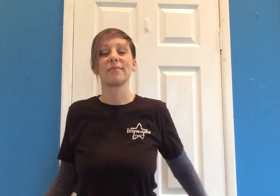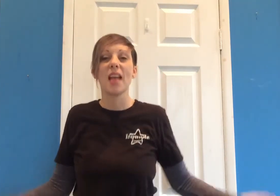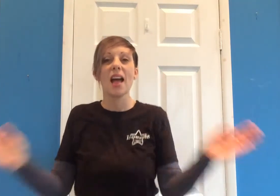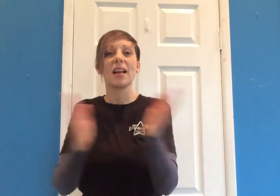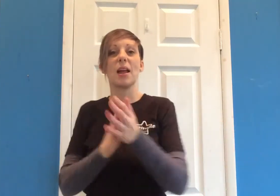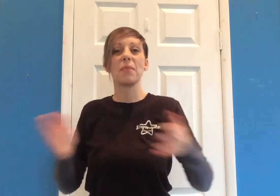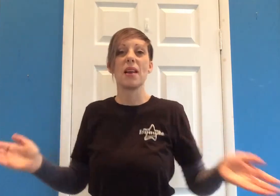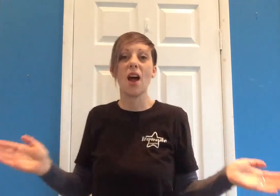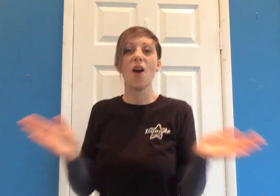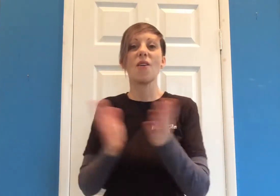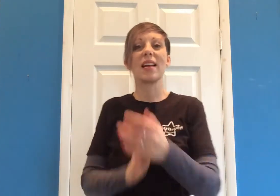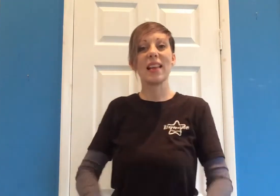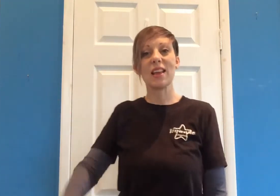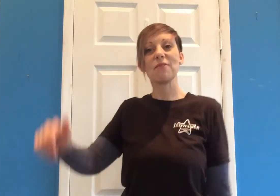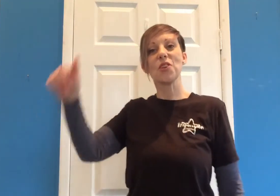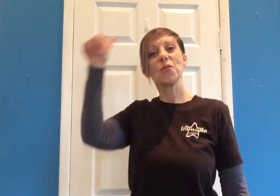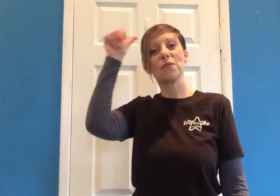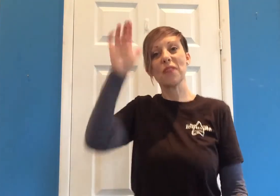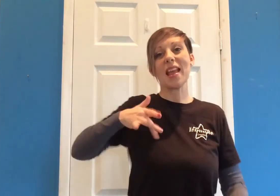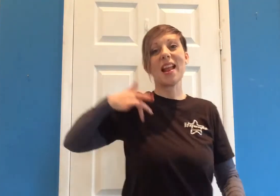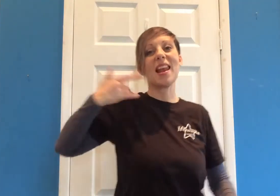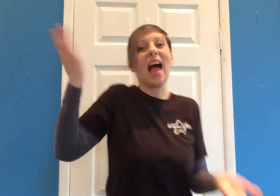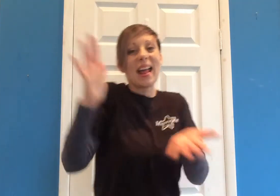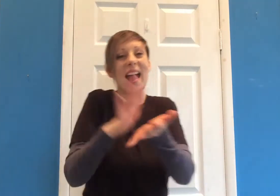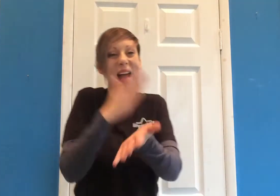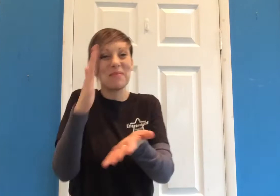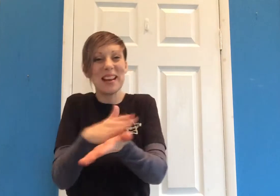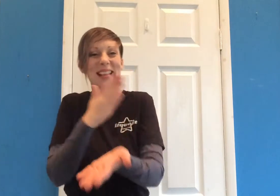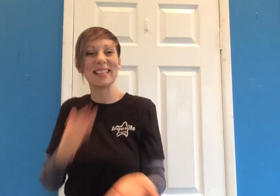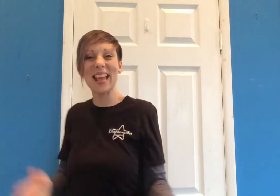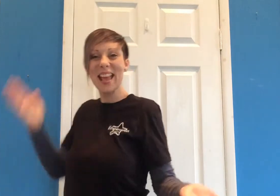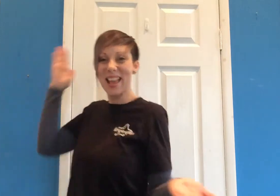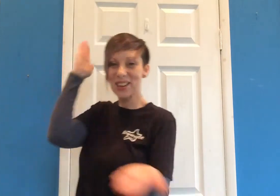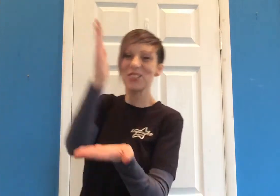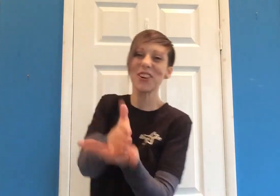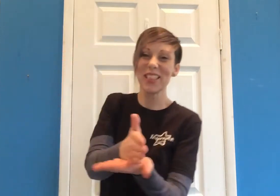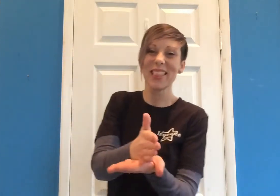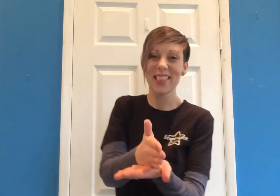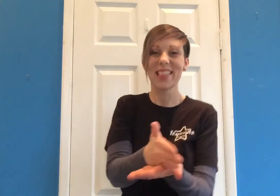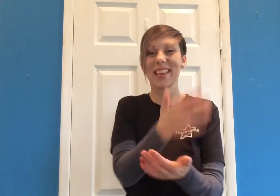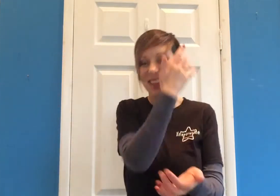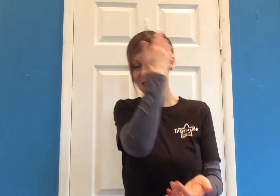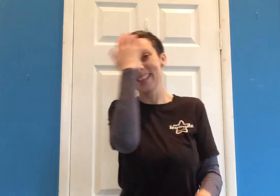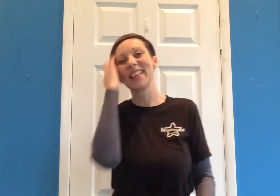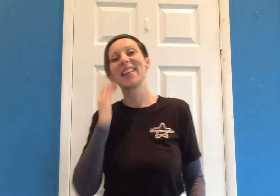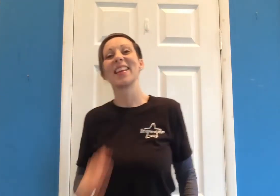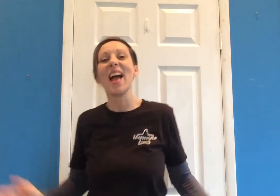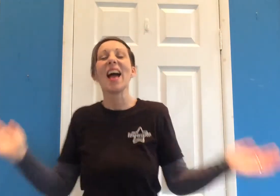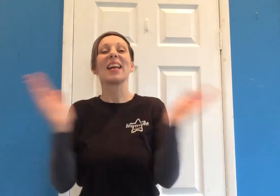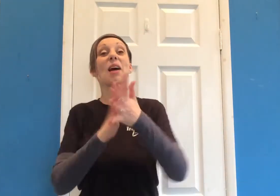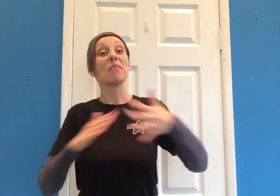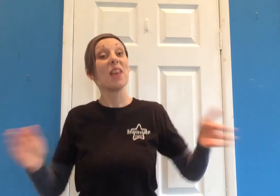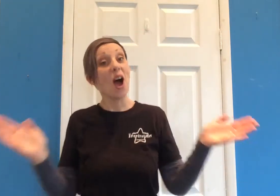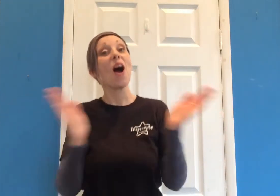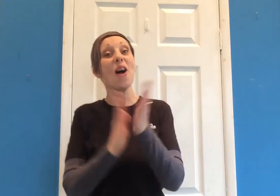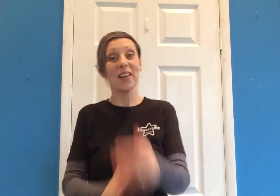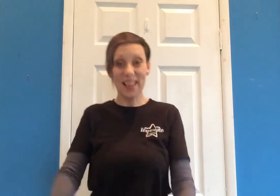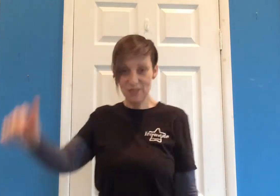Come along if you feel like happiness is the truth. Because I'm happy. Come along if